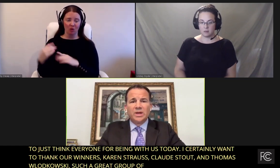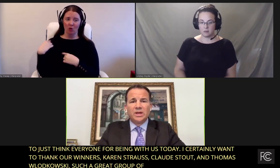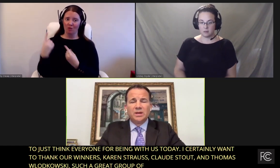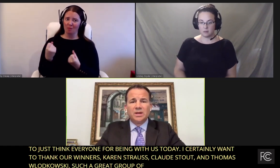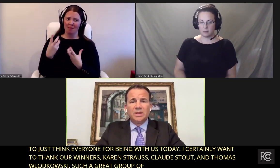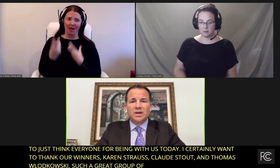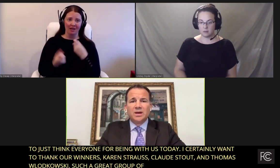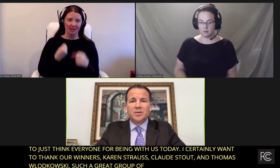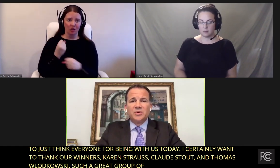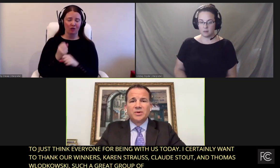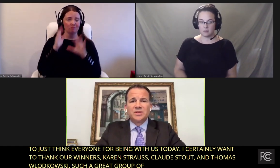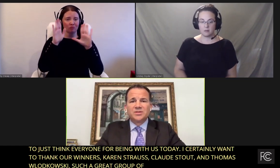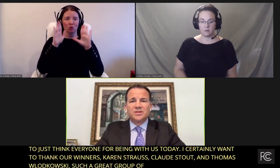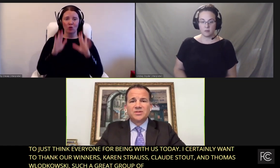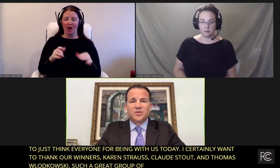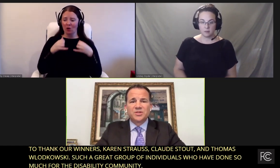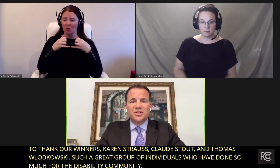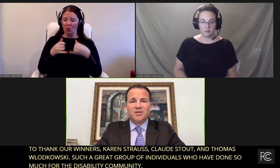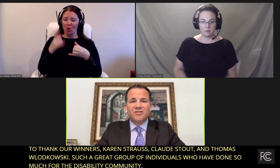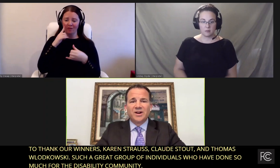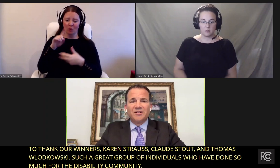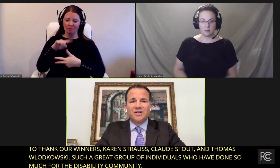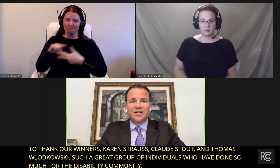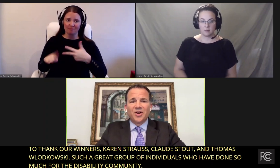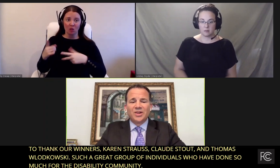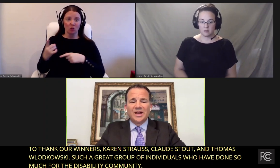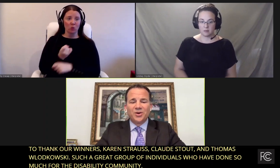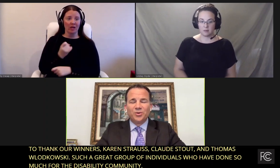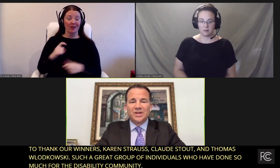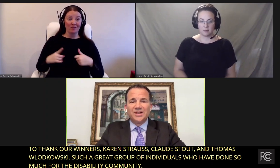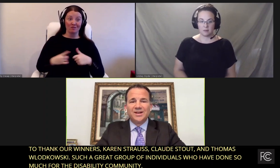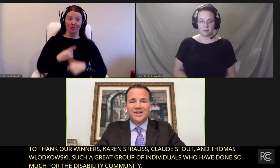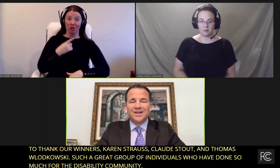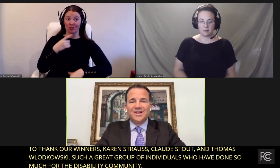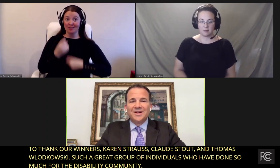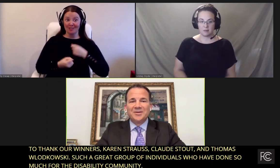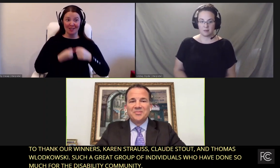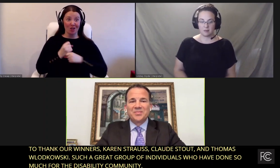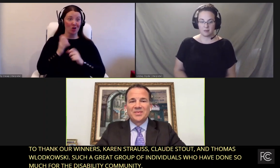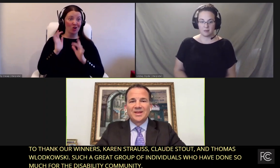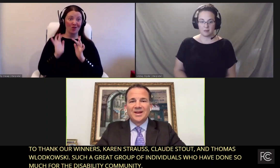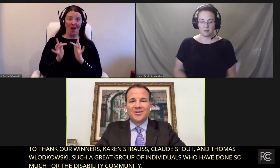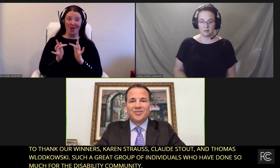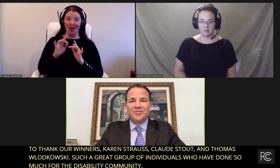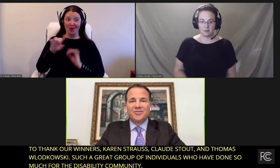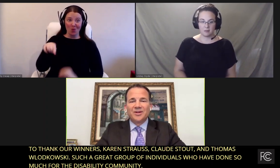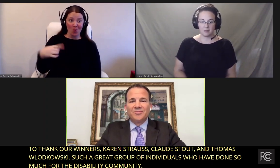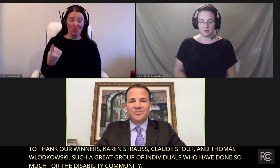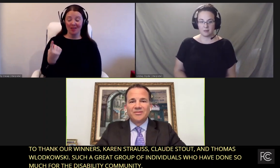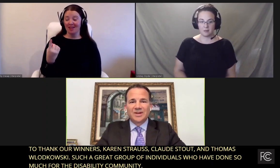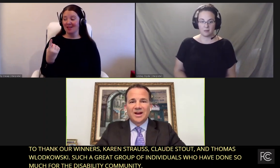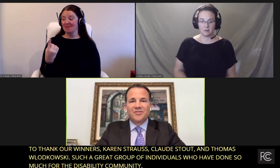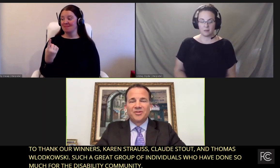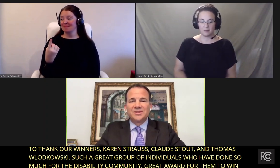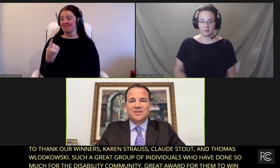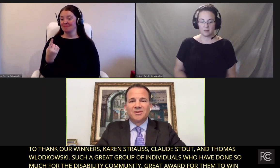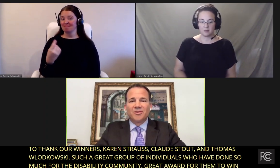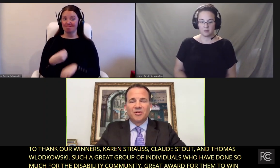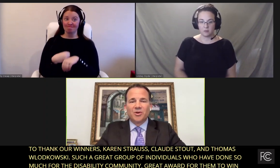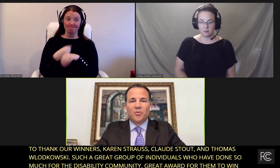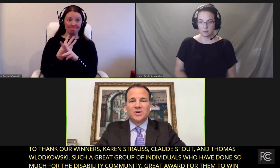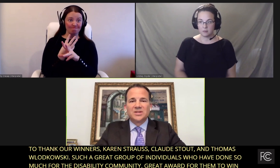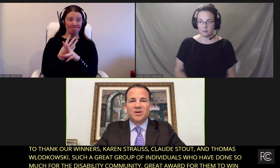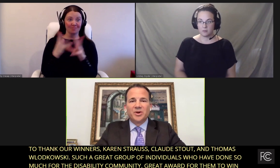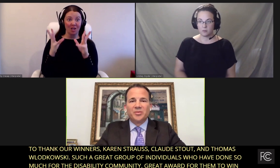for them to win during this first year of our online-only conference